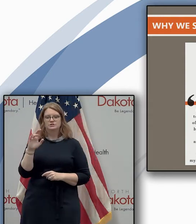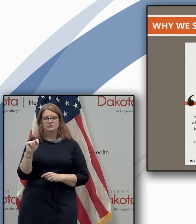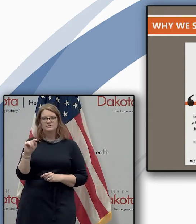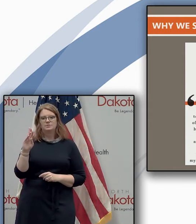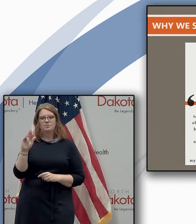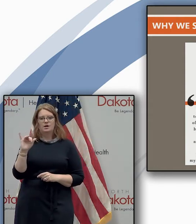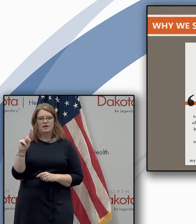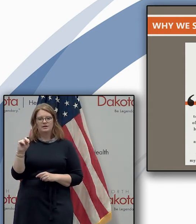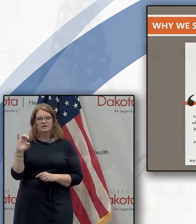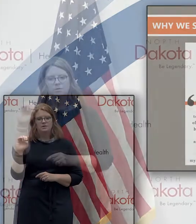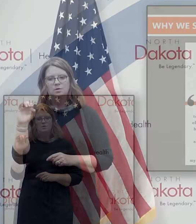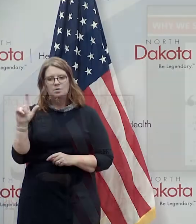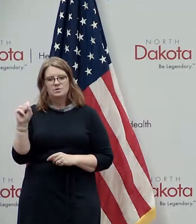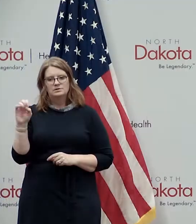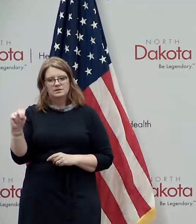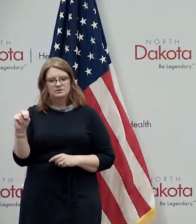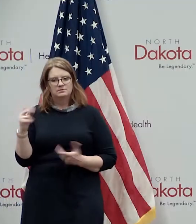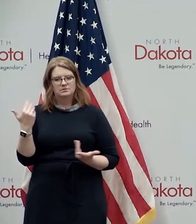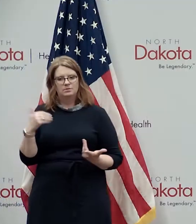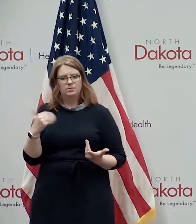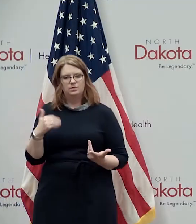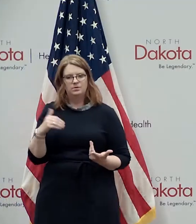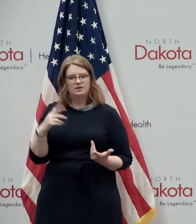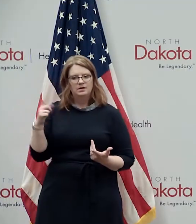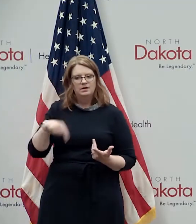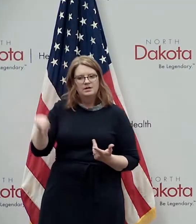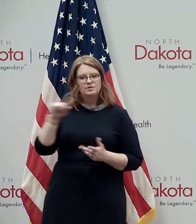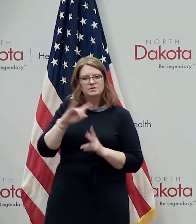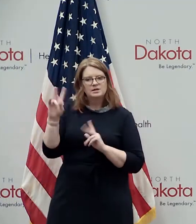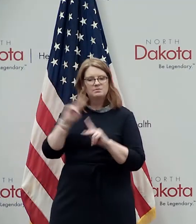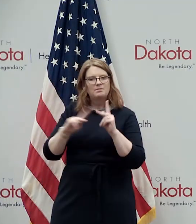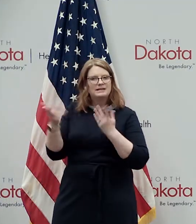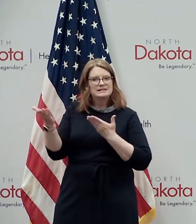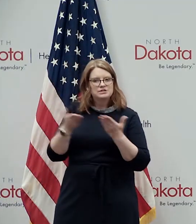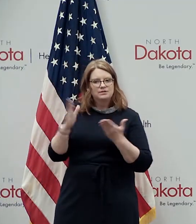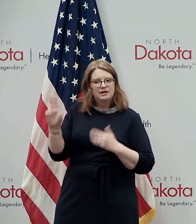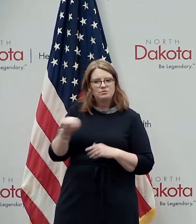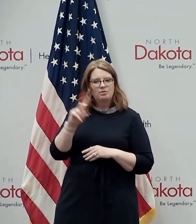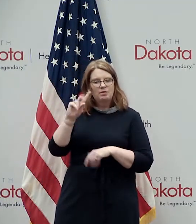so those are some of the folks that are serving in your north dakota national guard